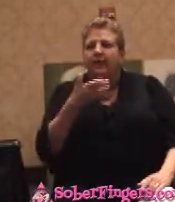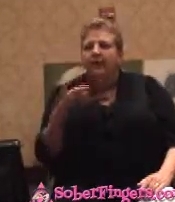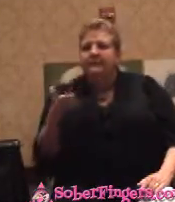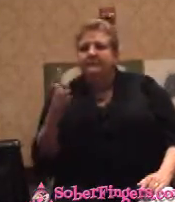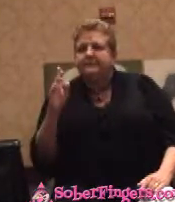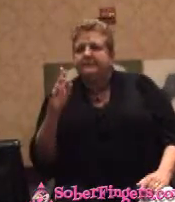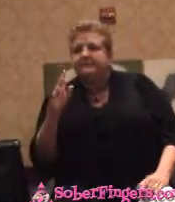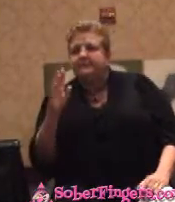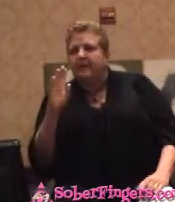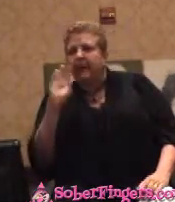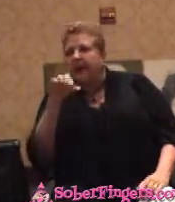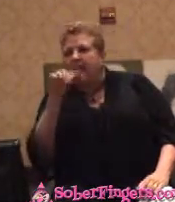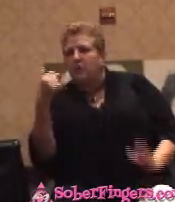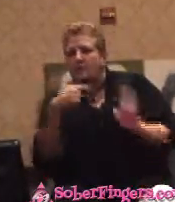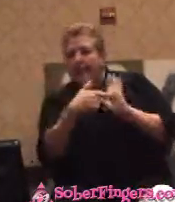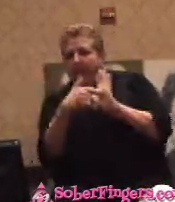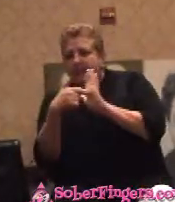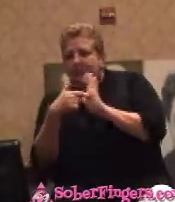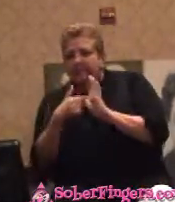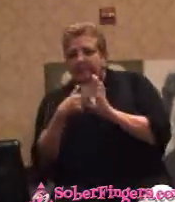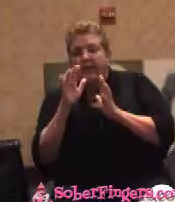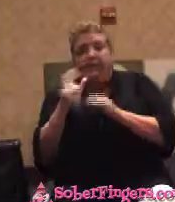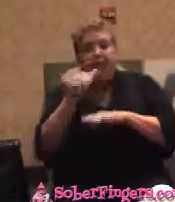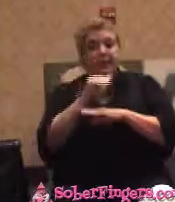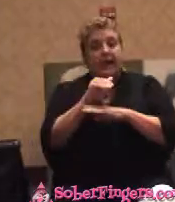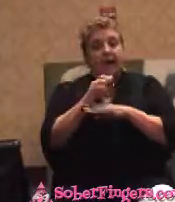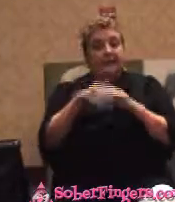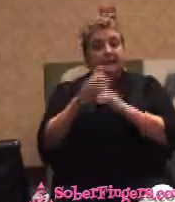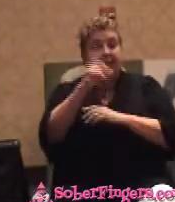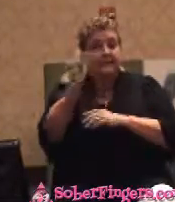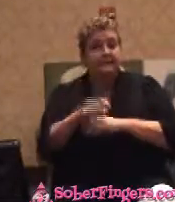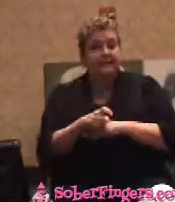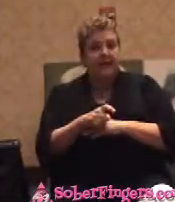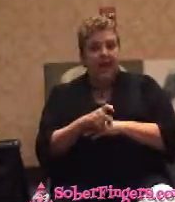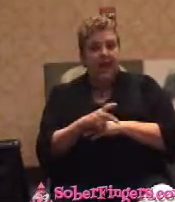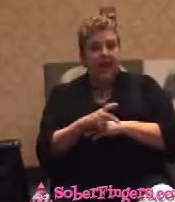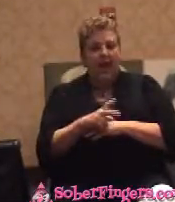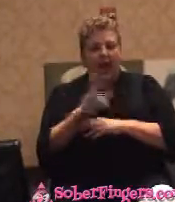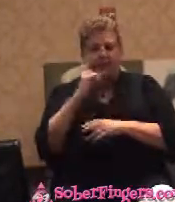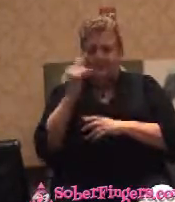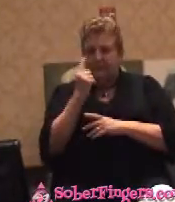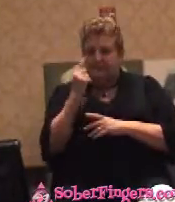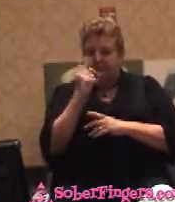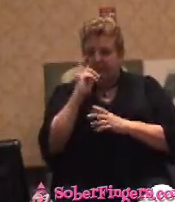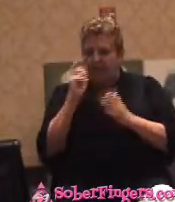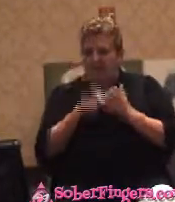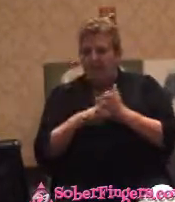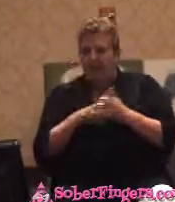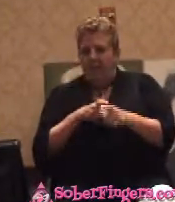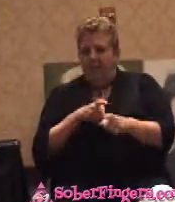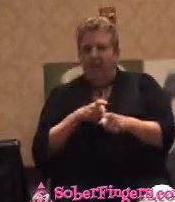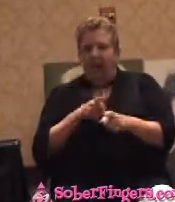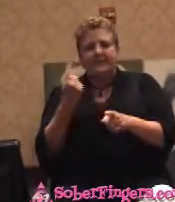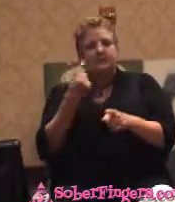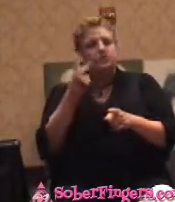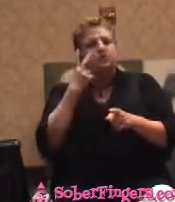That night, out there in Bama, Texas, I saw a metal. I saw something happen to me